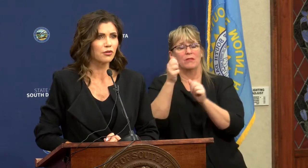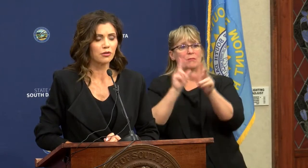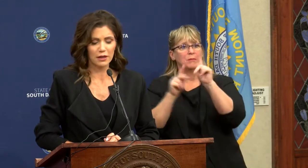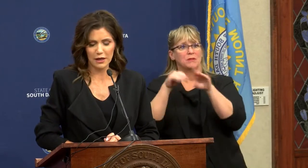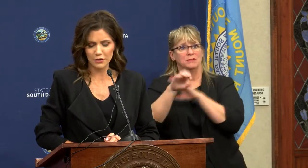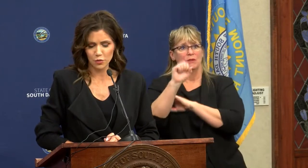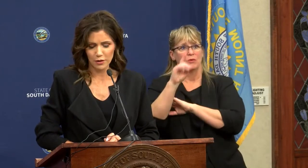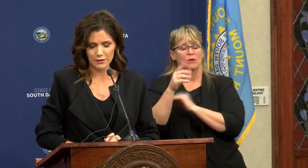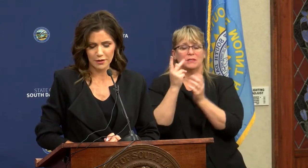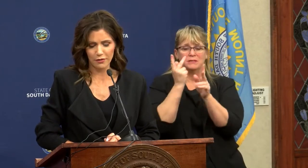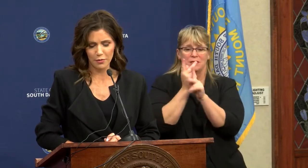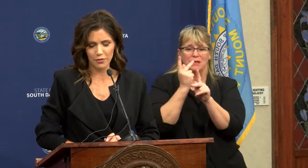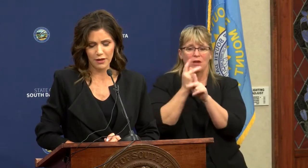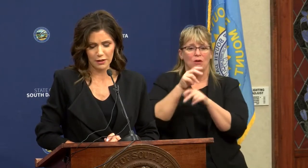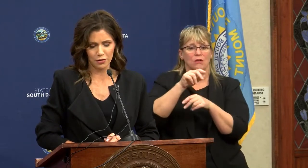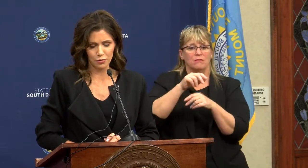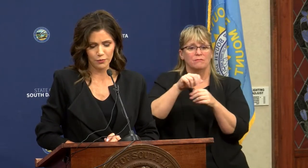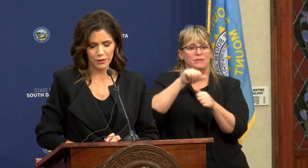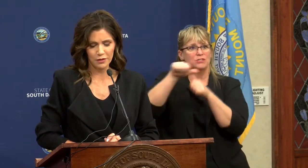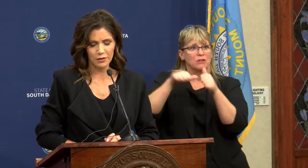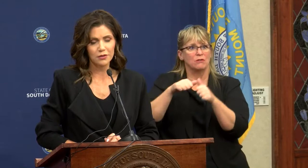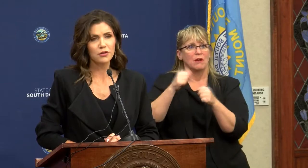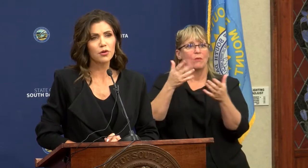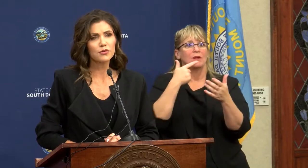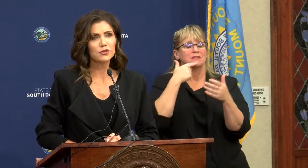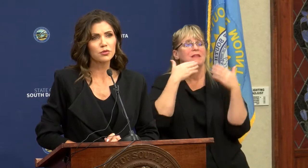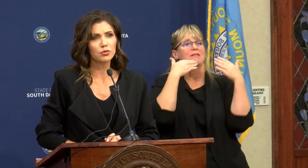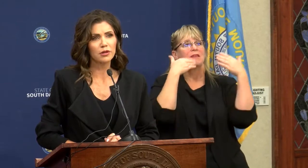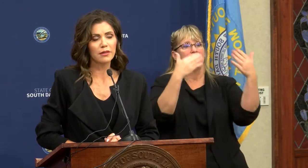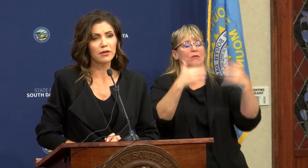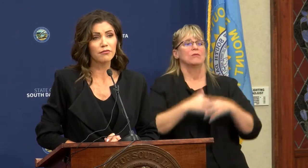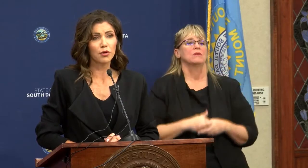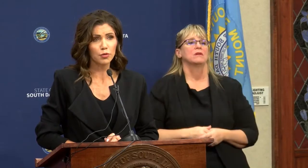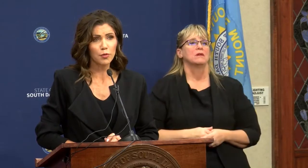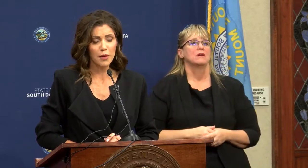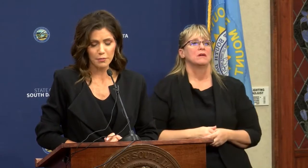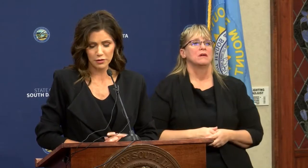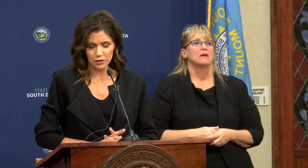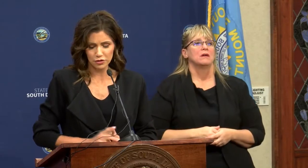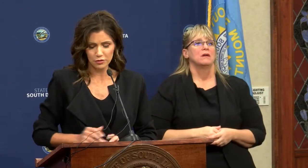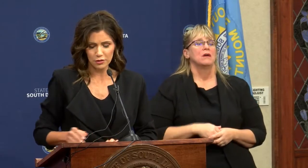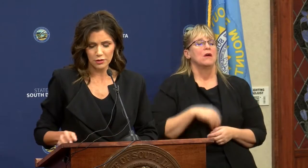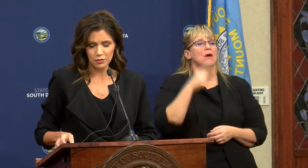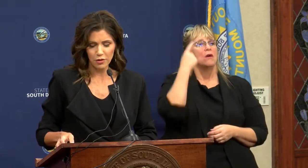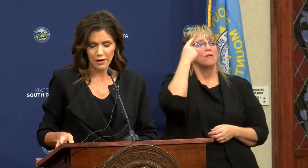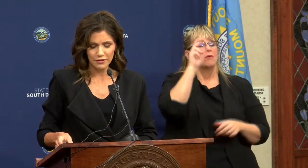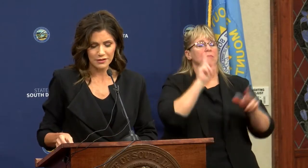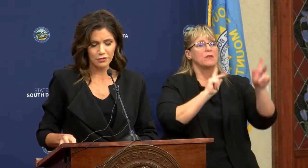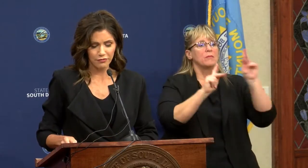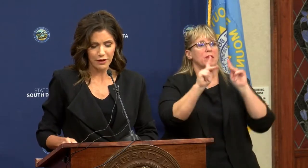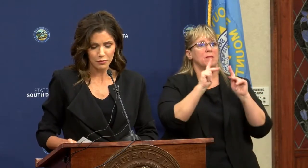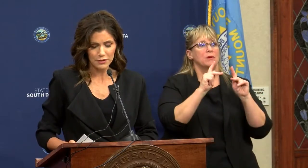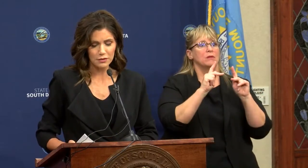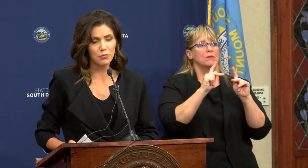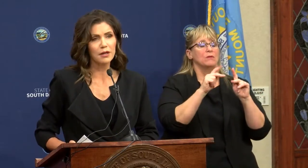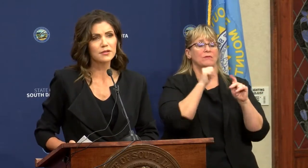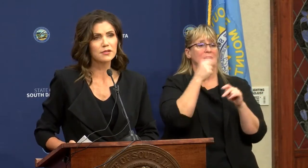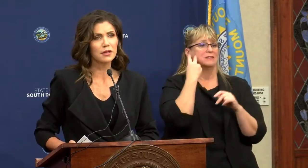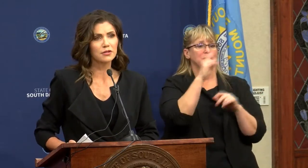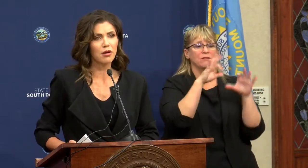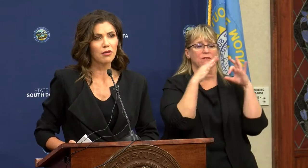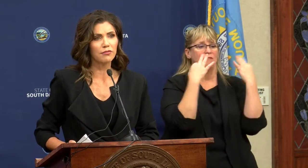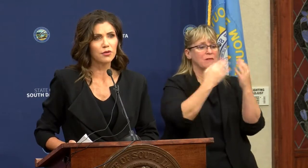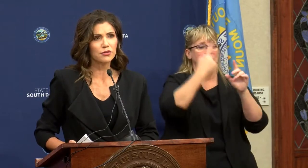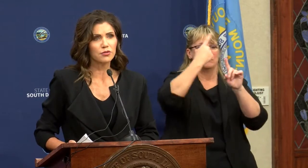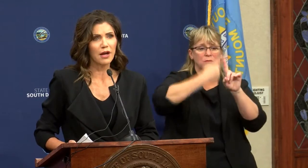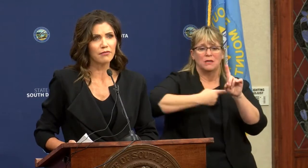of each other and I just want to tell them thank you. To those who are in the vulnerable population who haven't seen their families in months